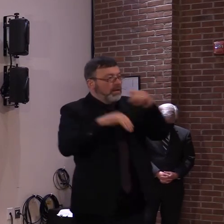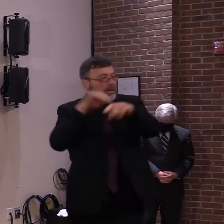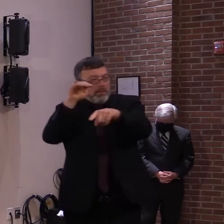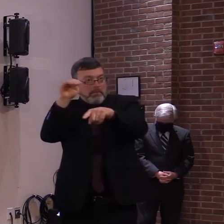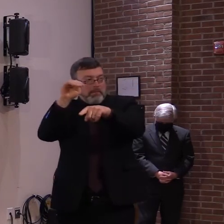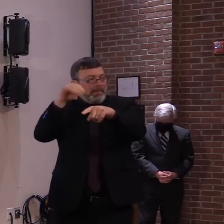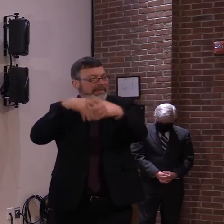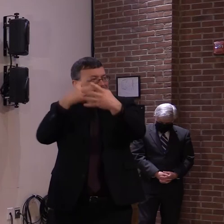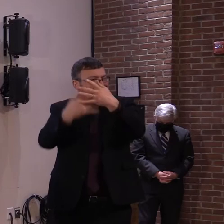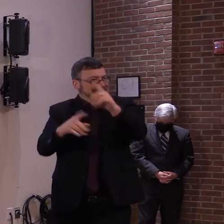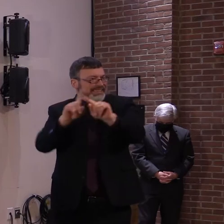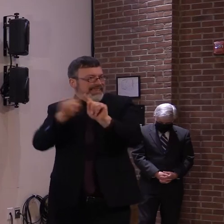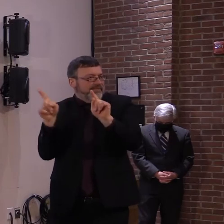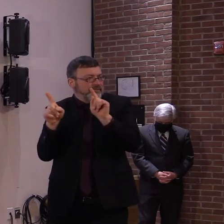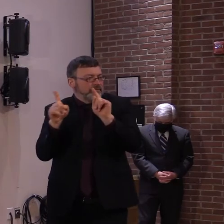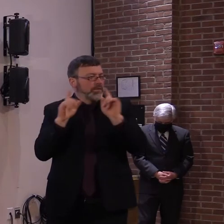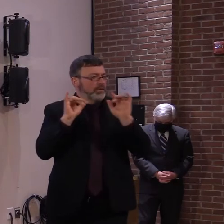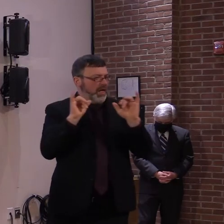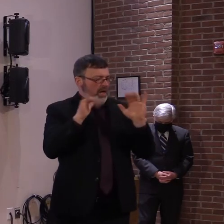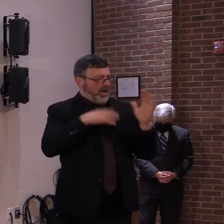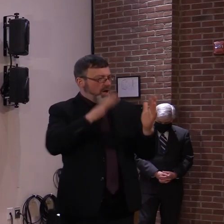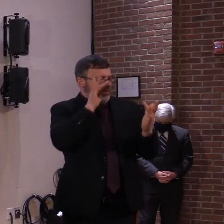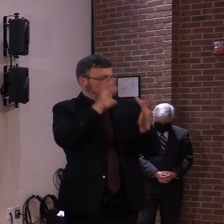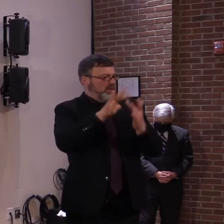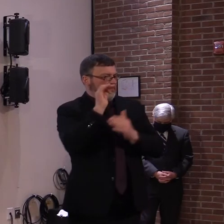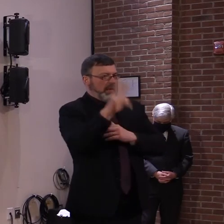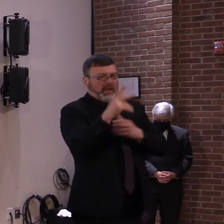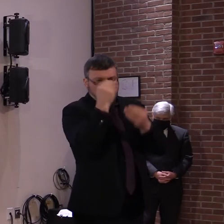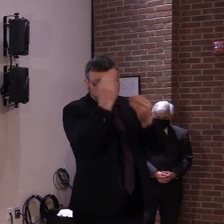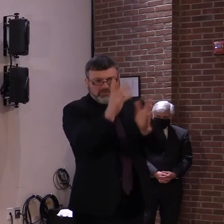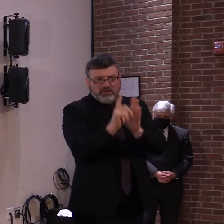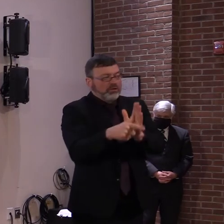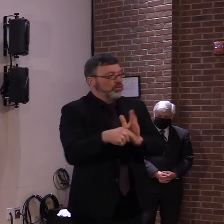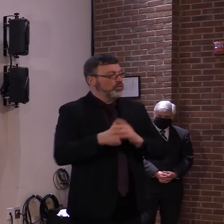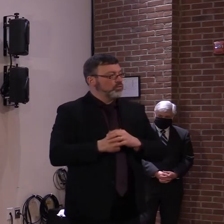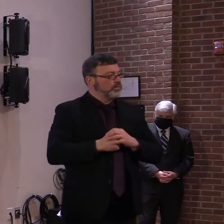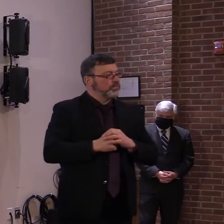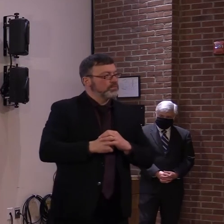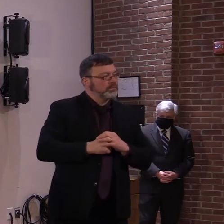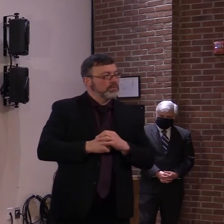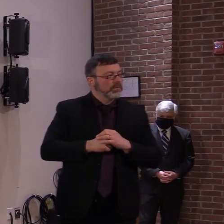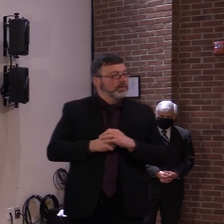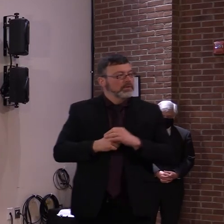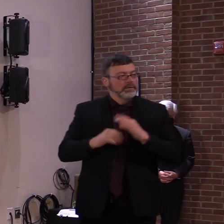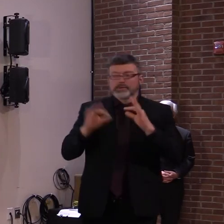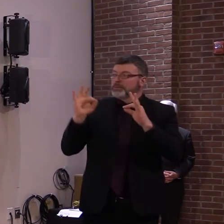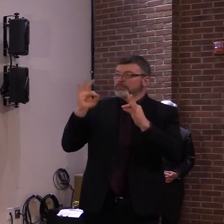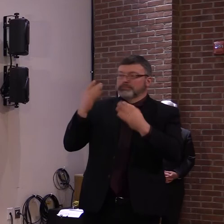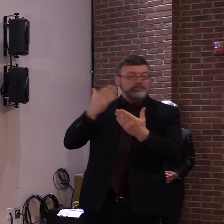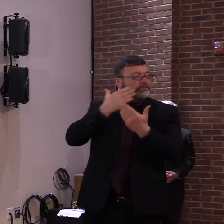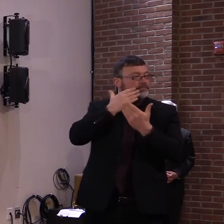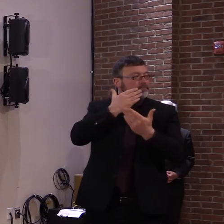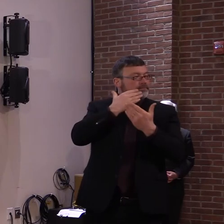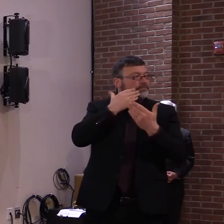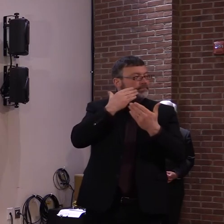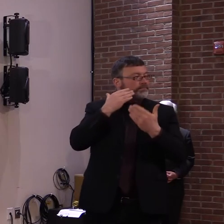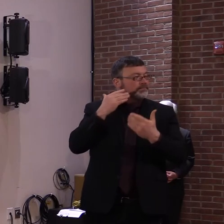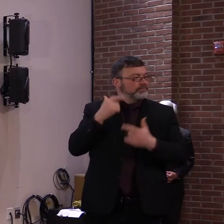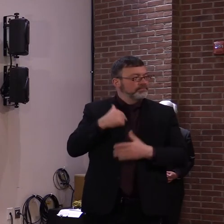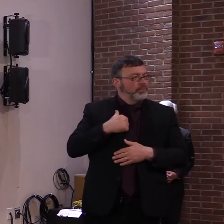Great. Thank you. Thank you very much, because I can't seem to find it. And thanks to everybody. I appreciate it.